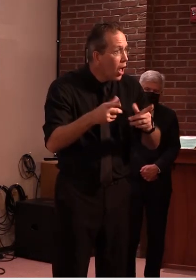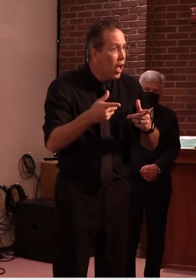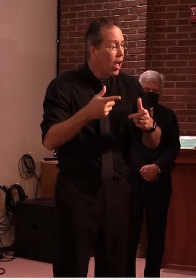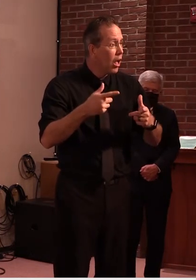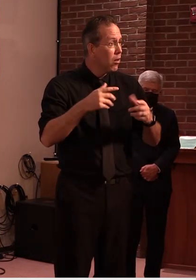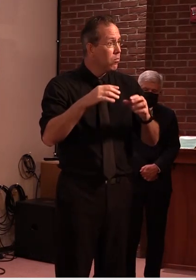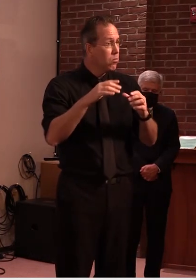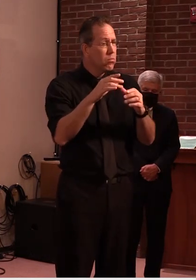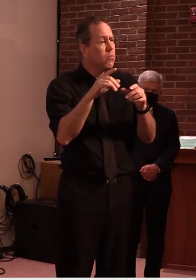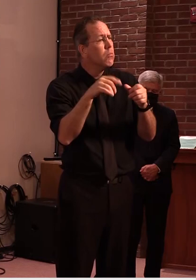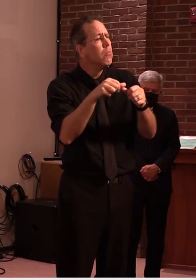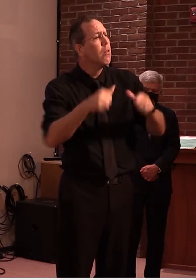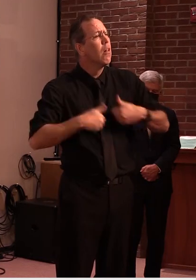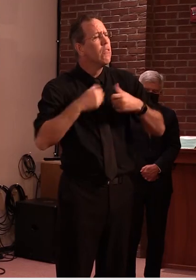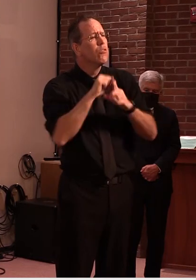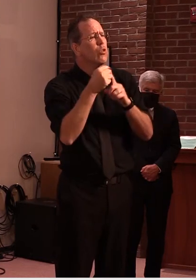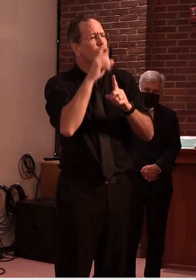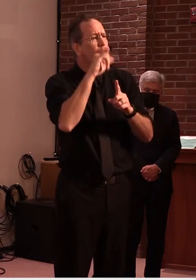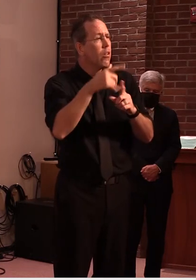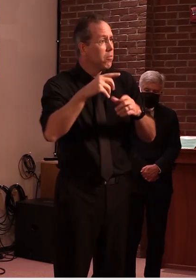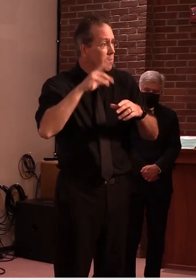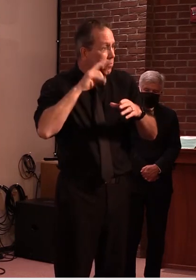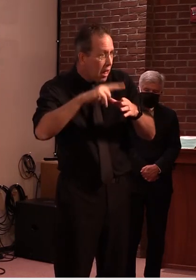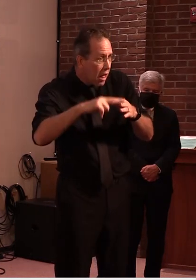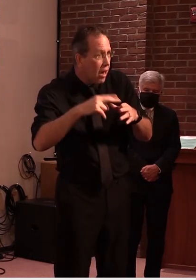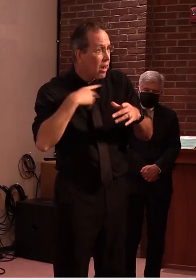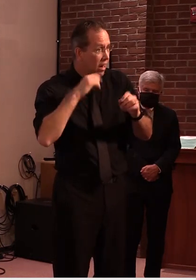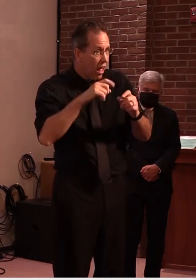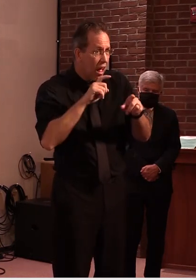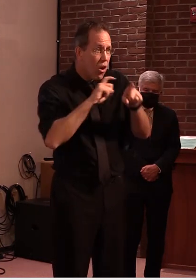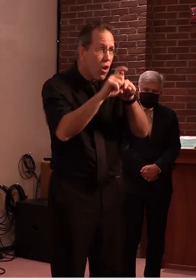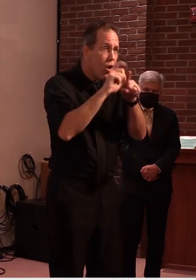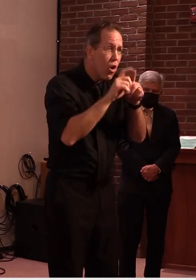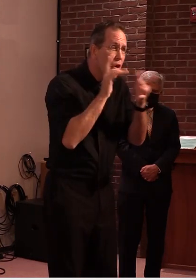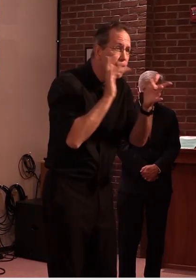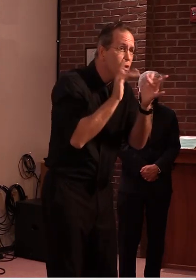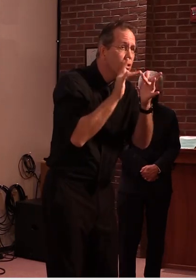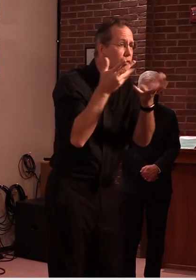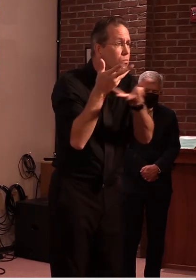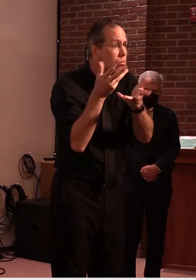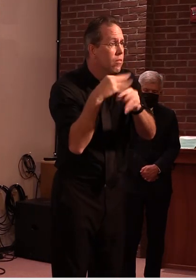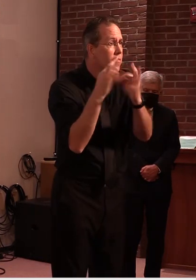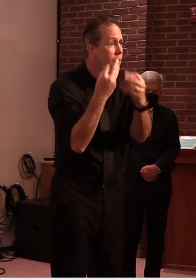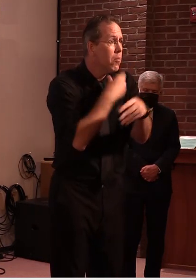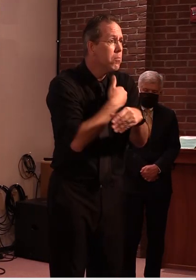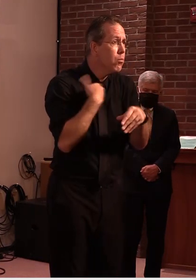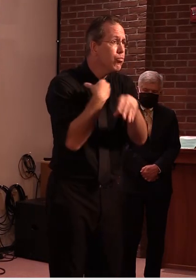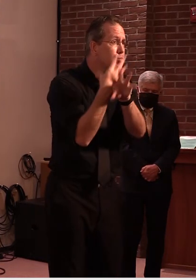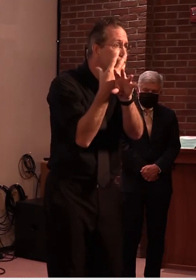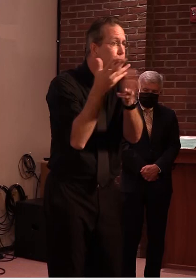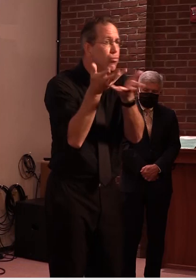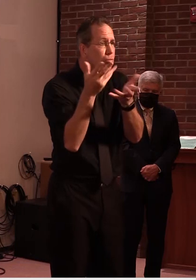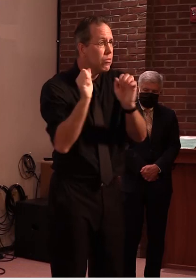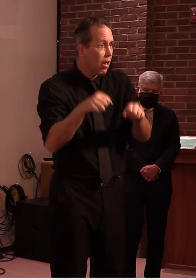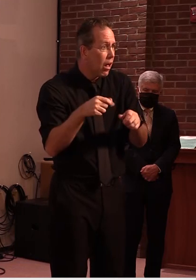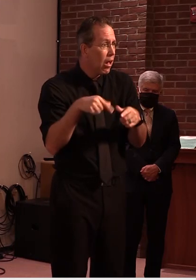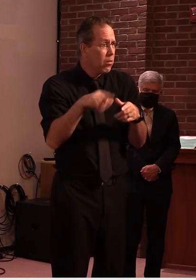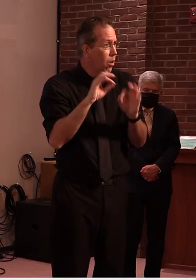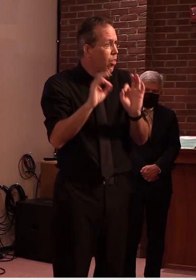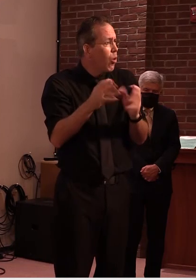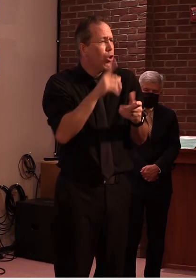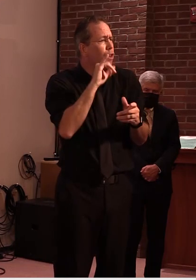yeah thank you for the questions that was a hard to hear but i think what you asked me was what are the conditions of the 146